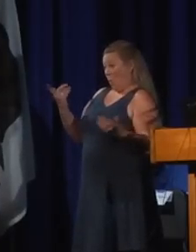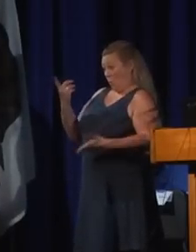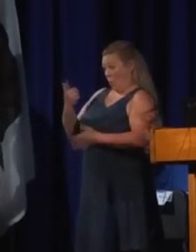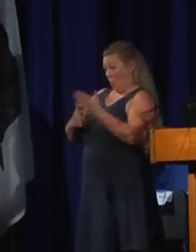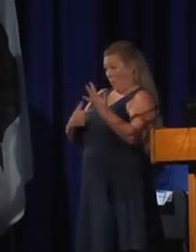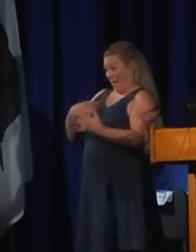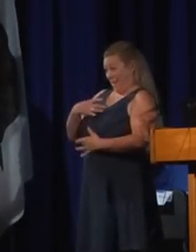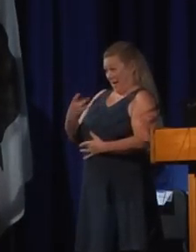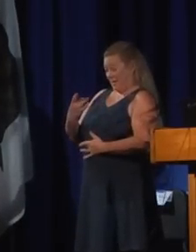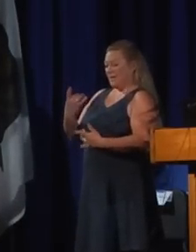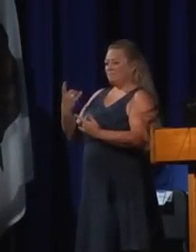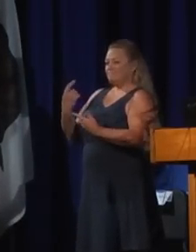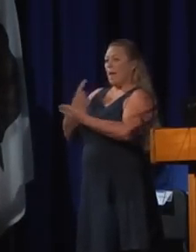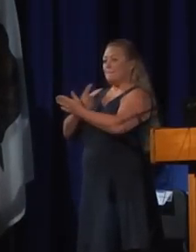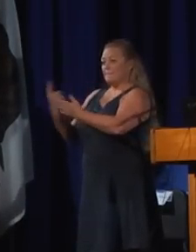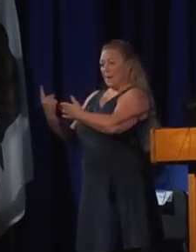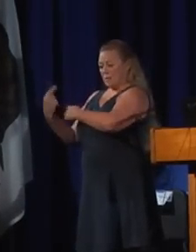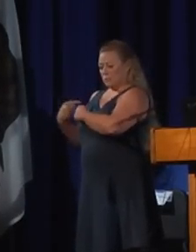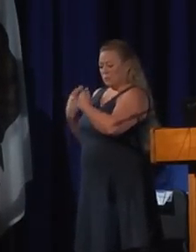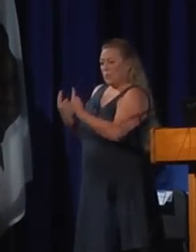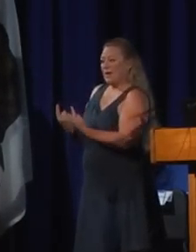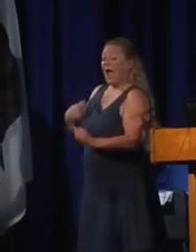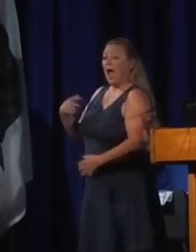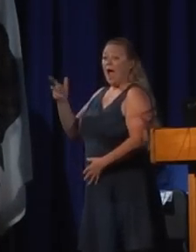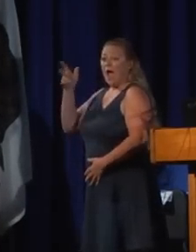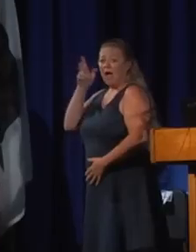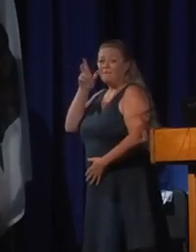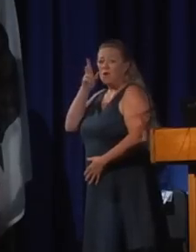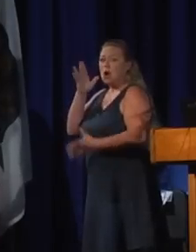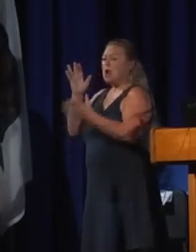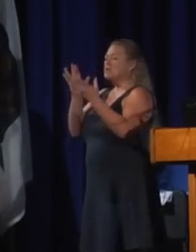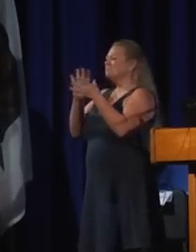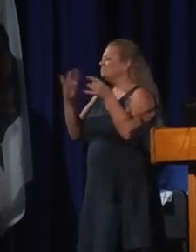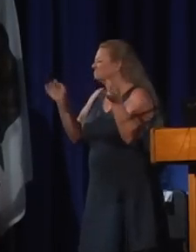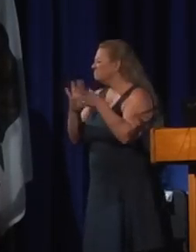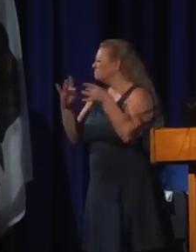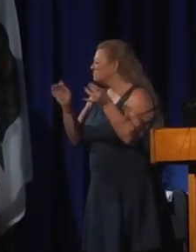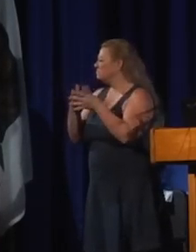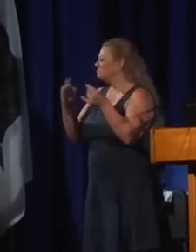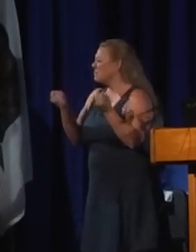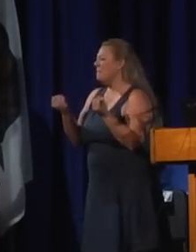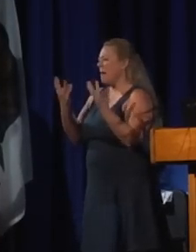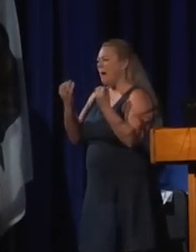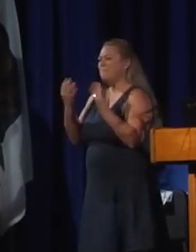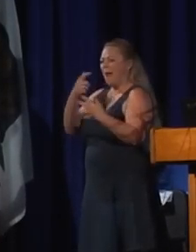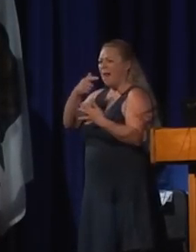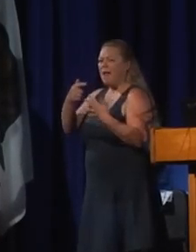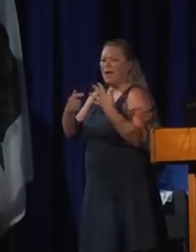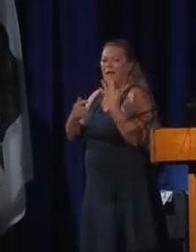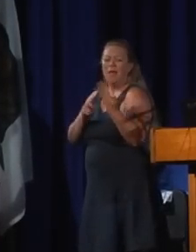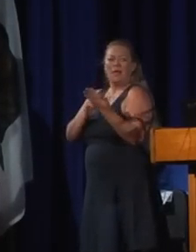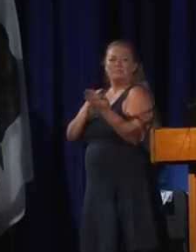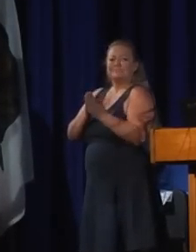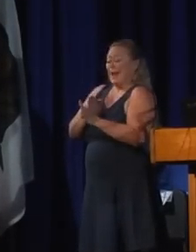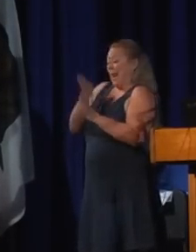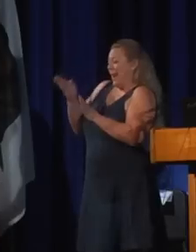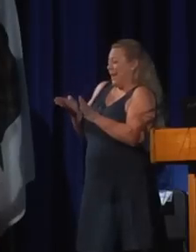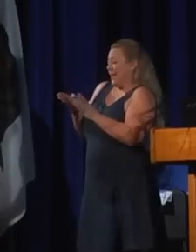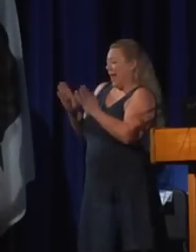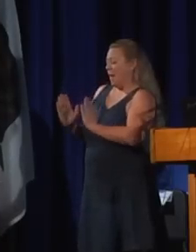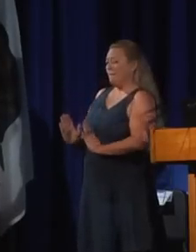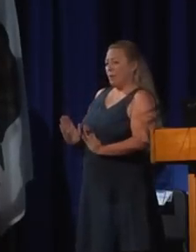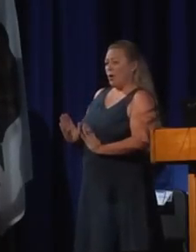In this past week I have heard countless stories of neighbors helping neighbors. Of